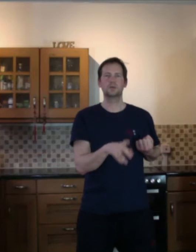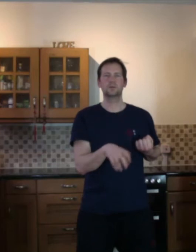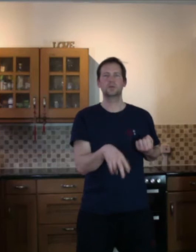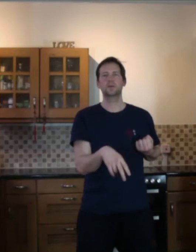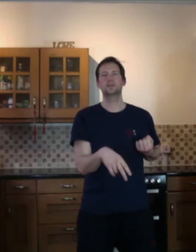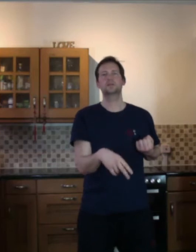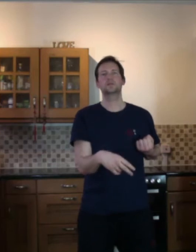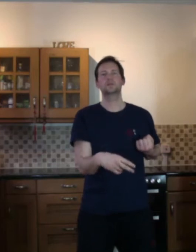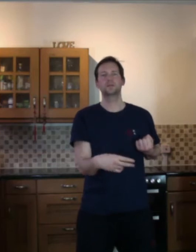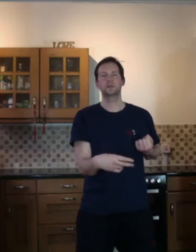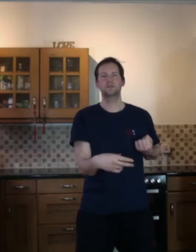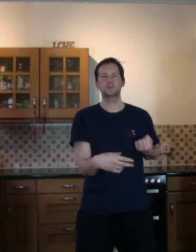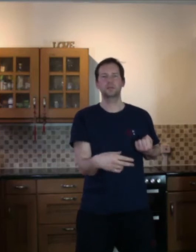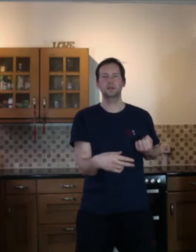Dropping into third and final Foqsau.